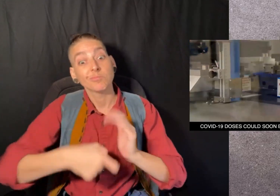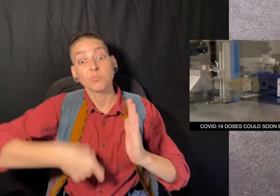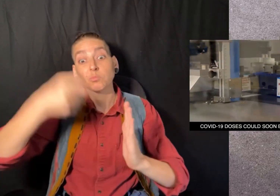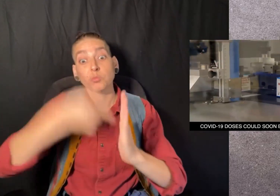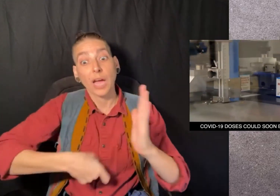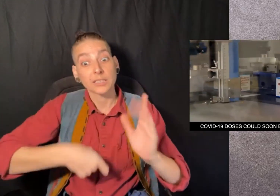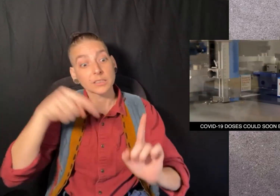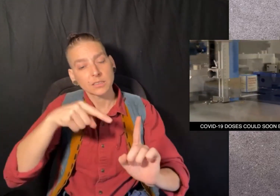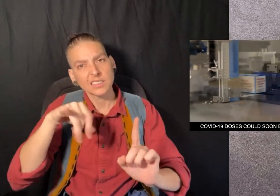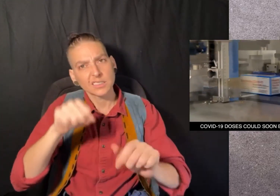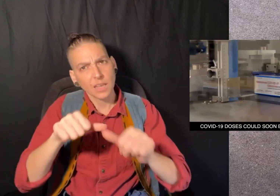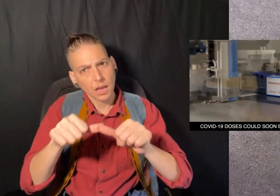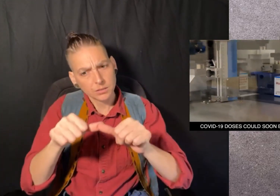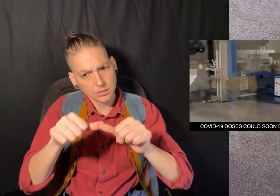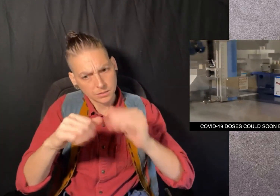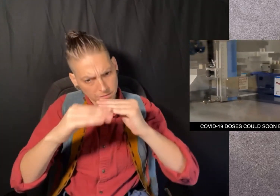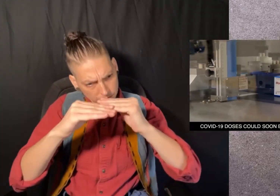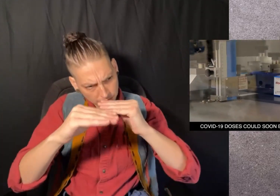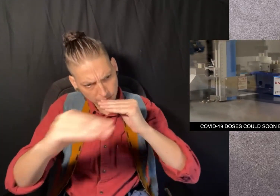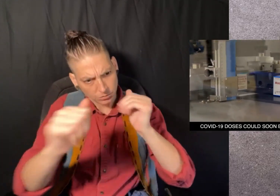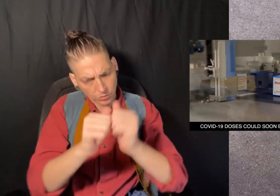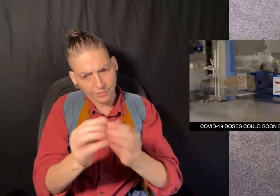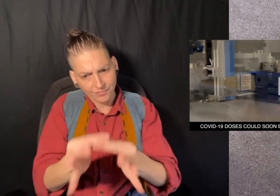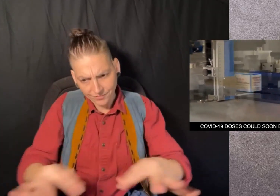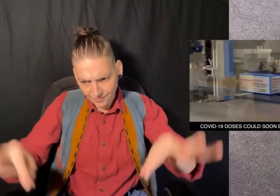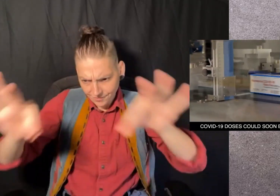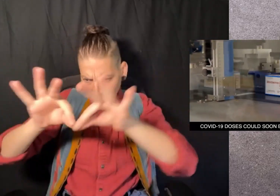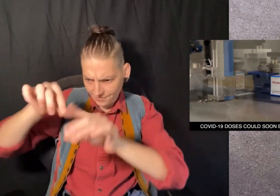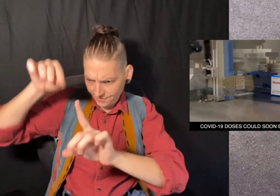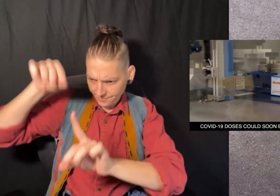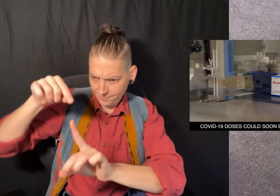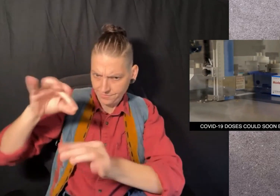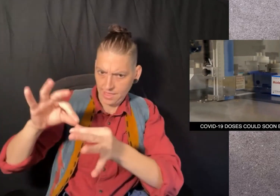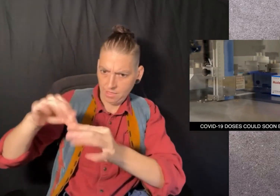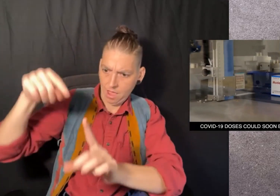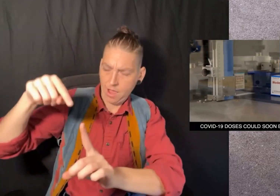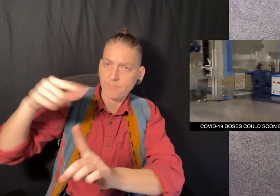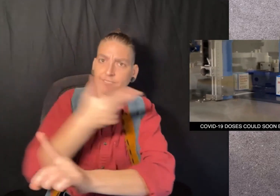quote, the pricing is consistent with the value of the vaccine.